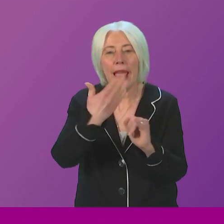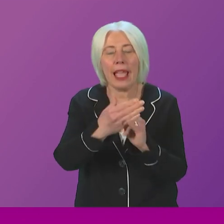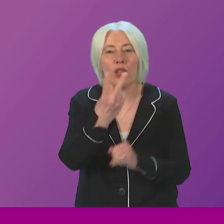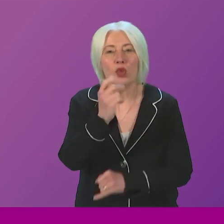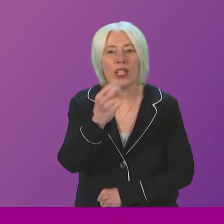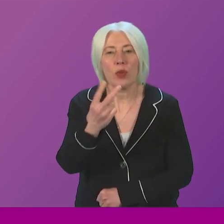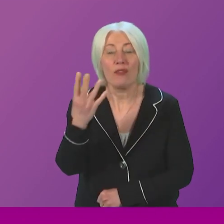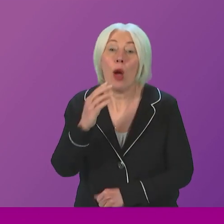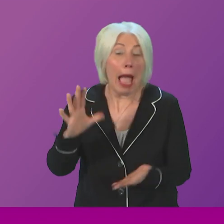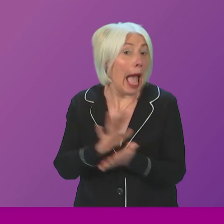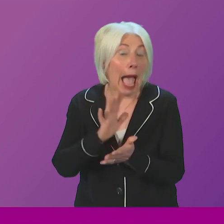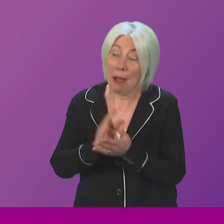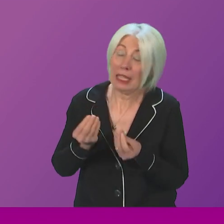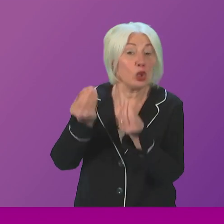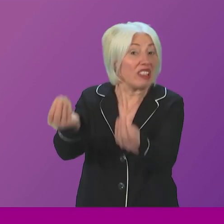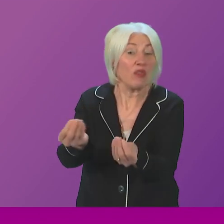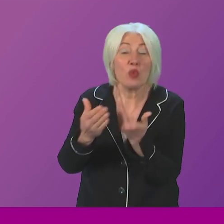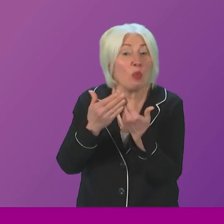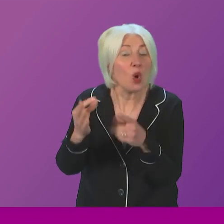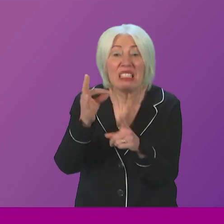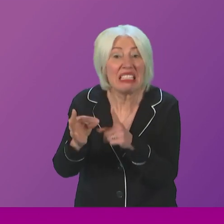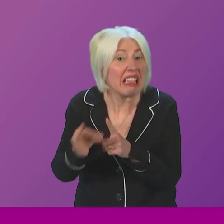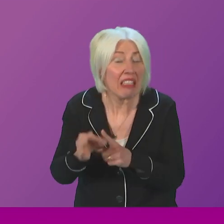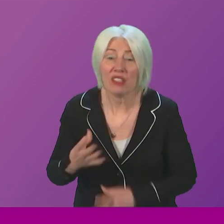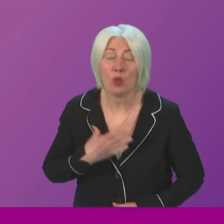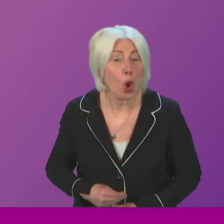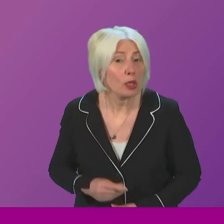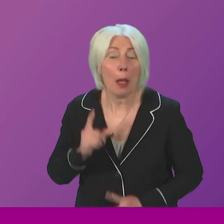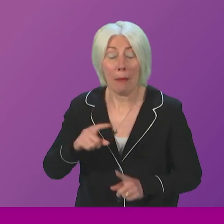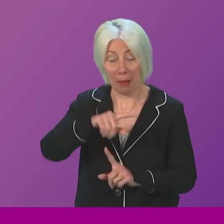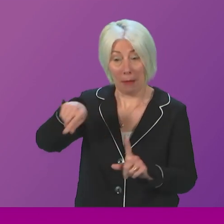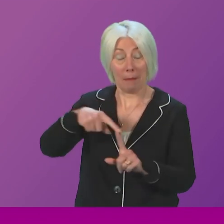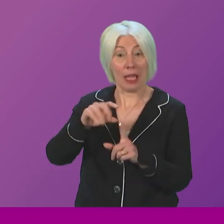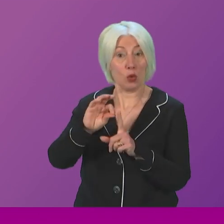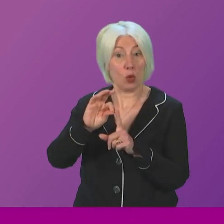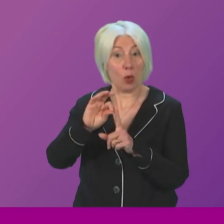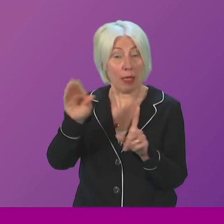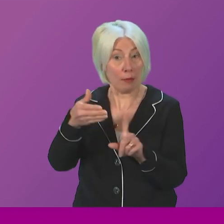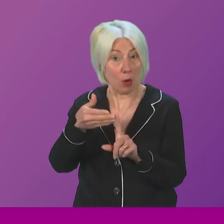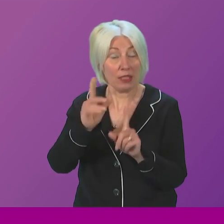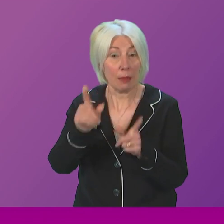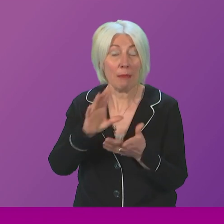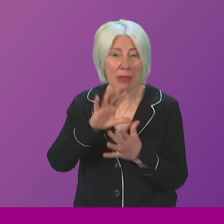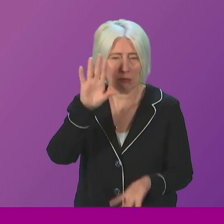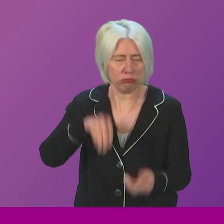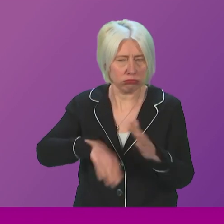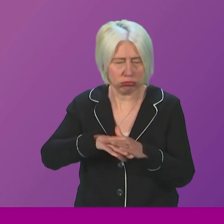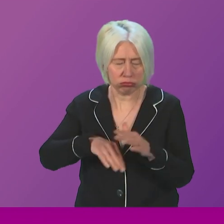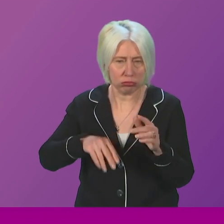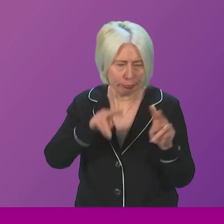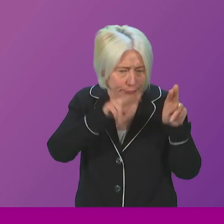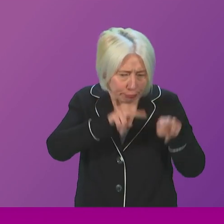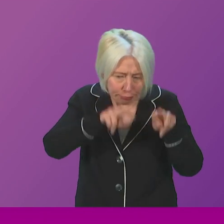to provide Mercedes Villalba with further detail if she wishes. But I go back to the point that there has been comprehensive monitoring.